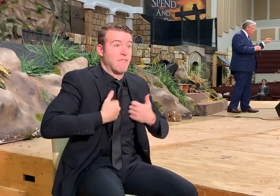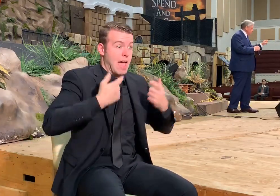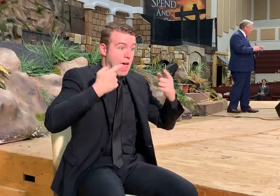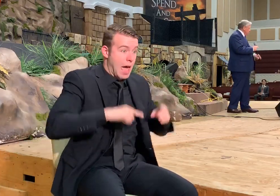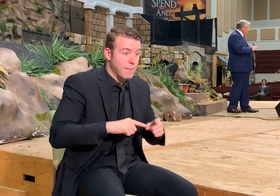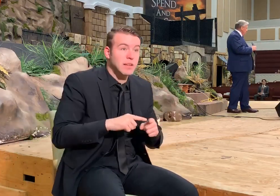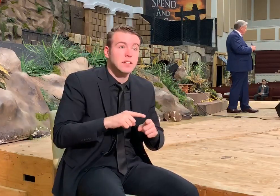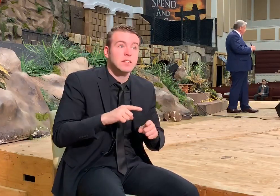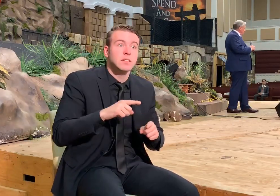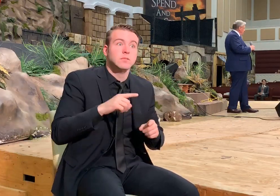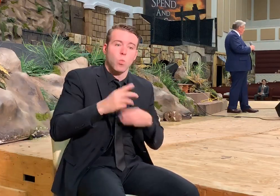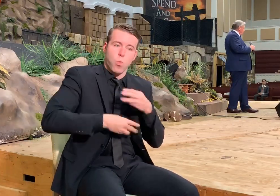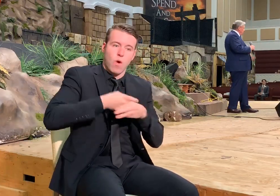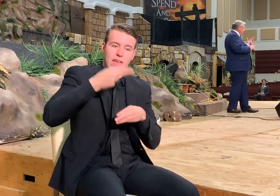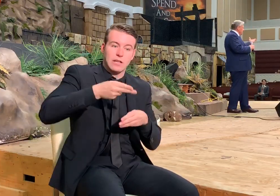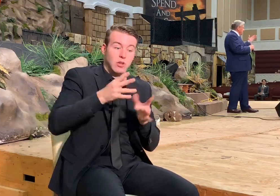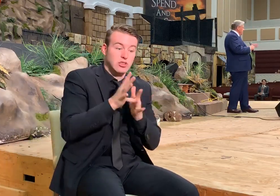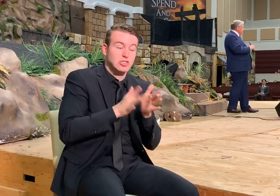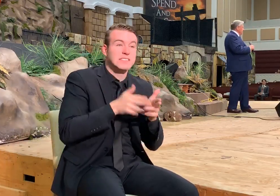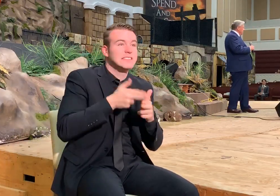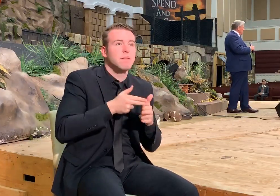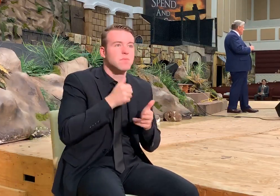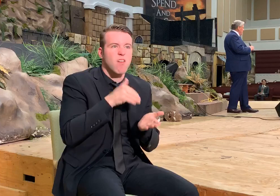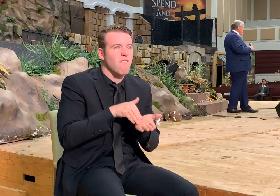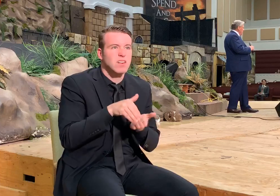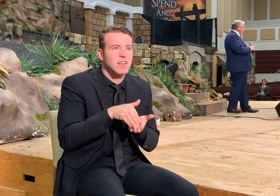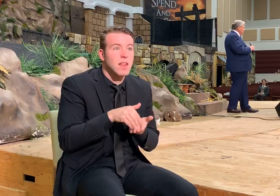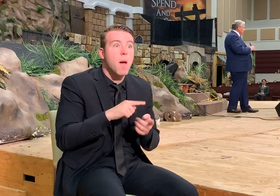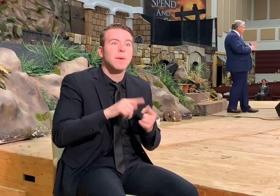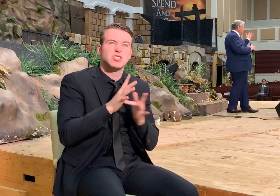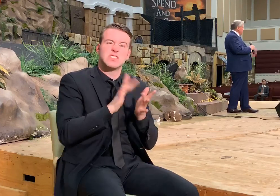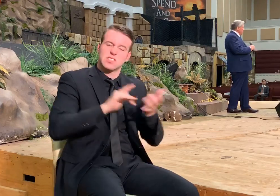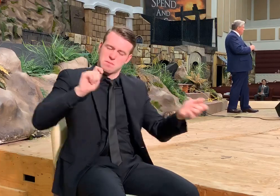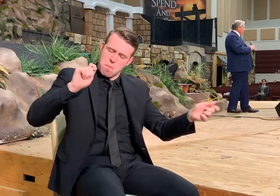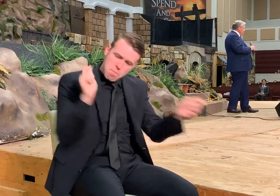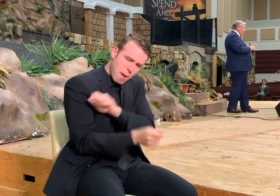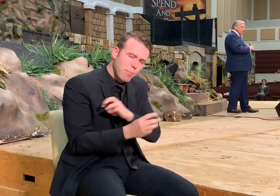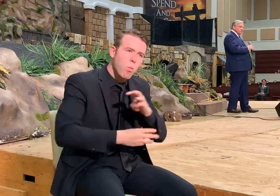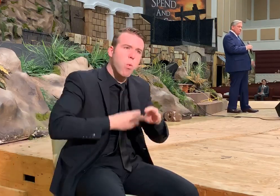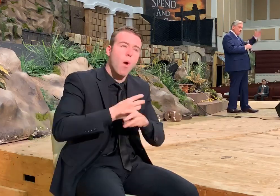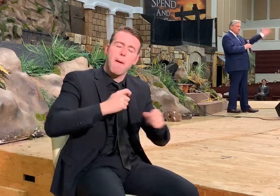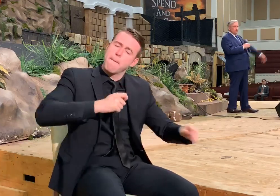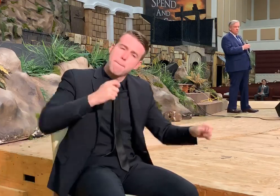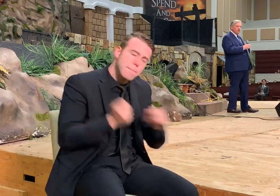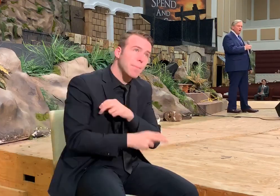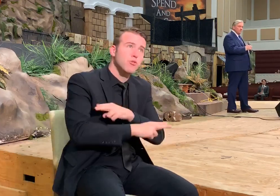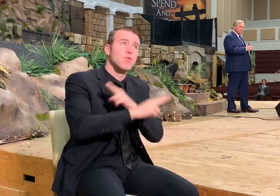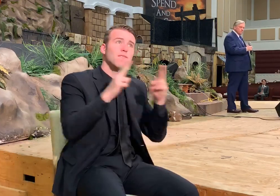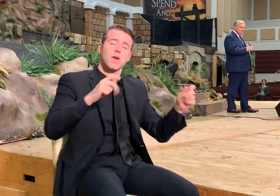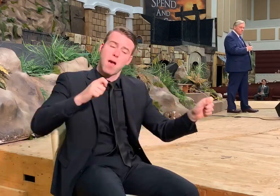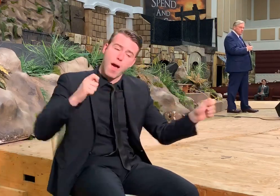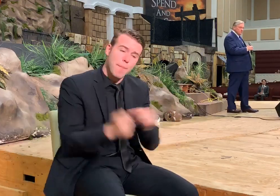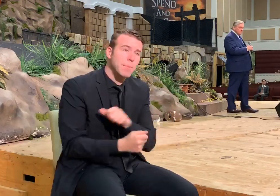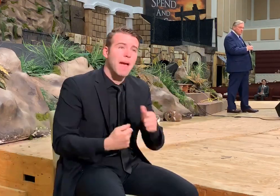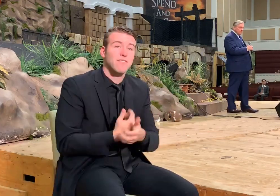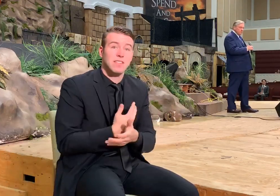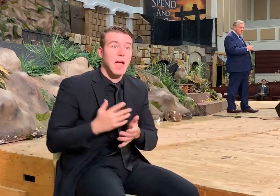talking about secular history. And Jesus transformed the entire world, transformed the whole universe, transformed it all.